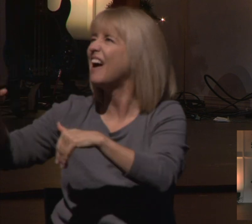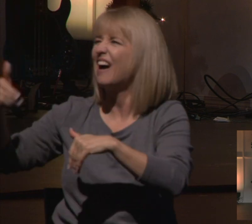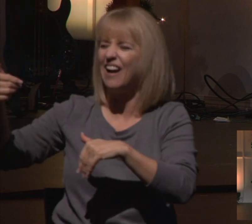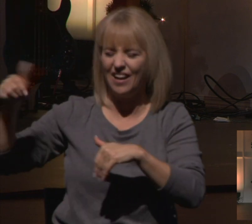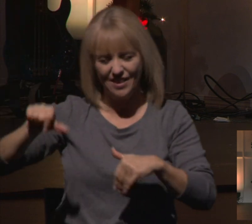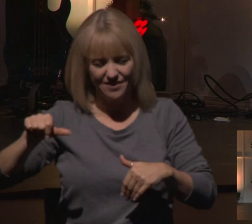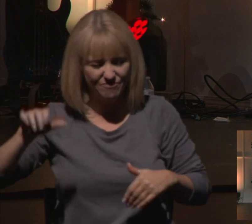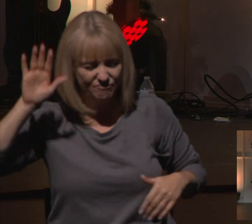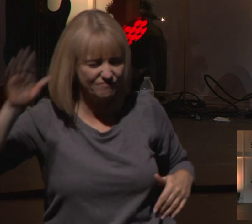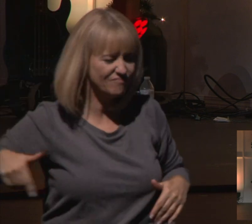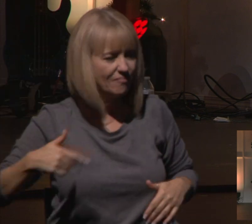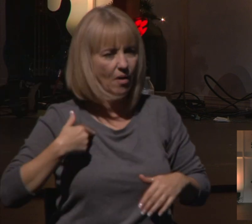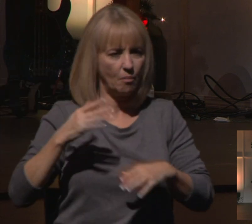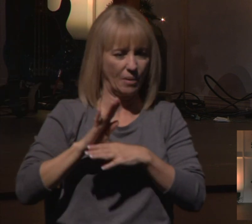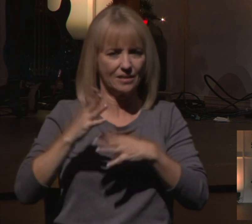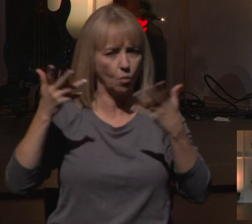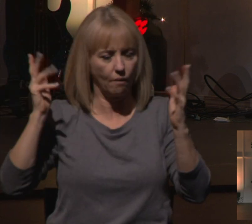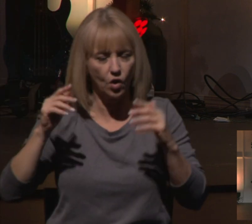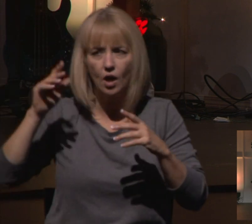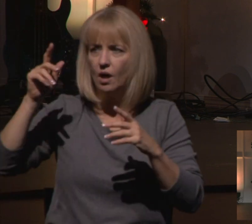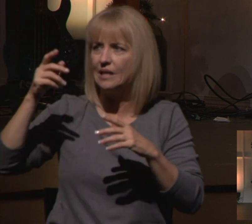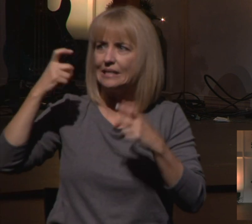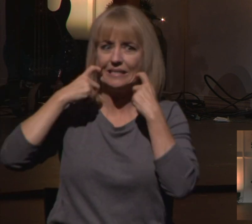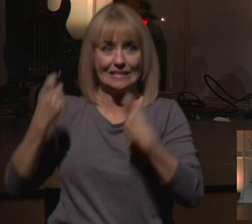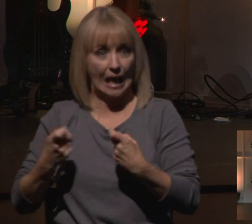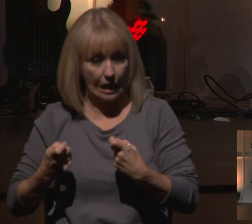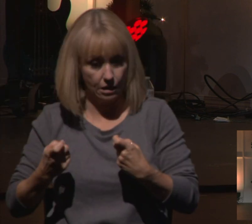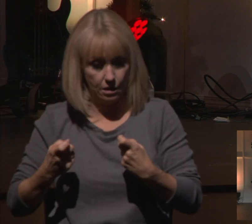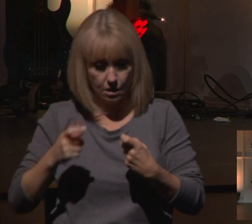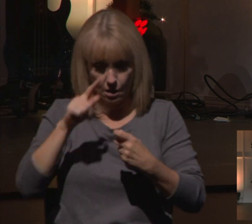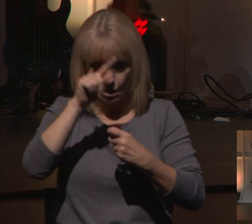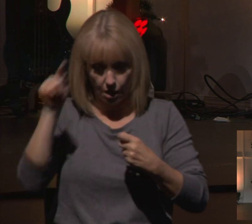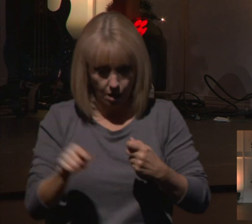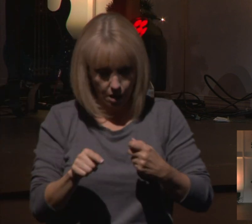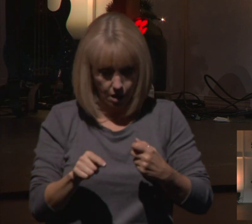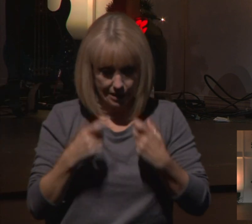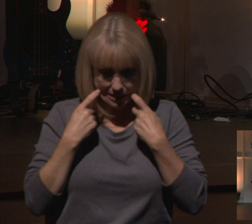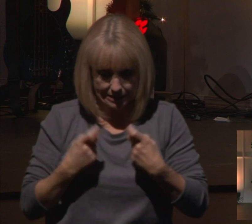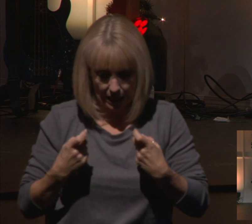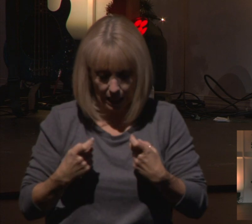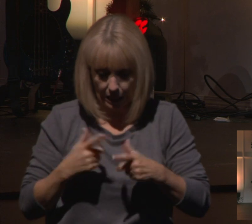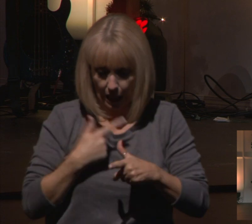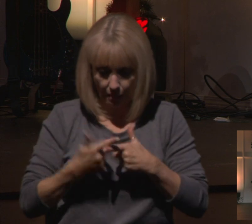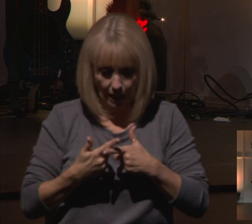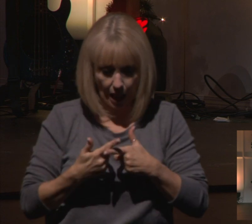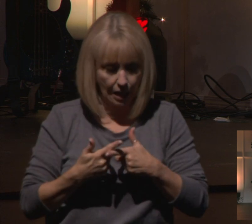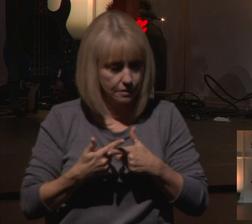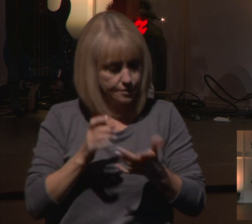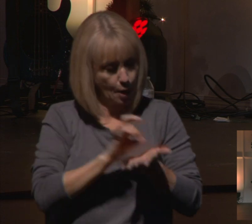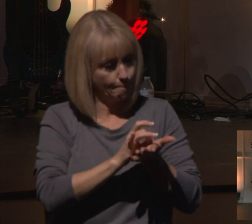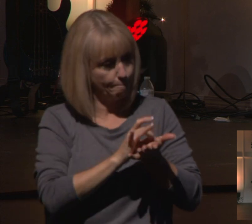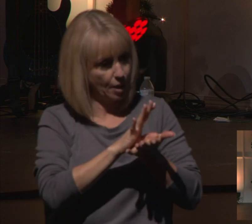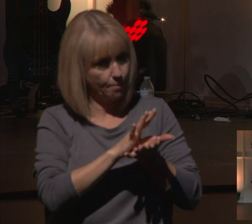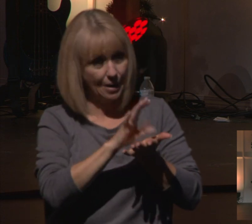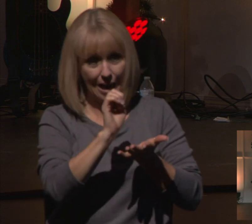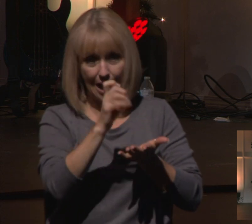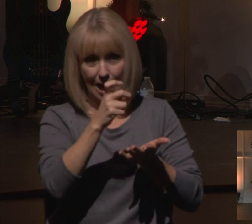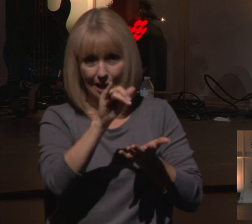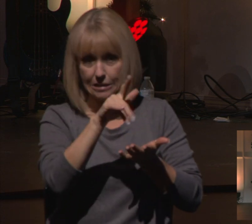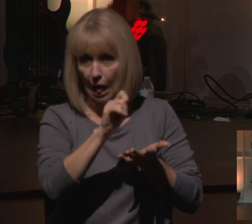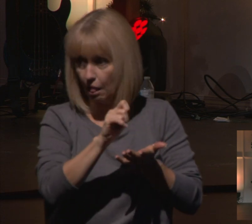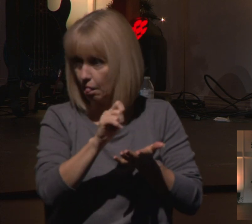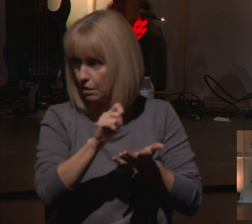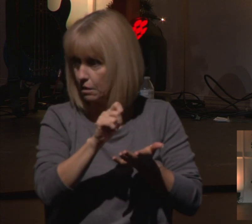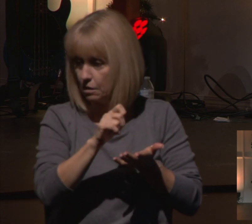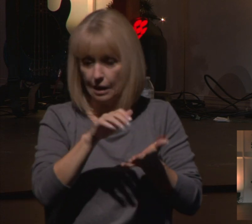turn their back on God, they sin against God, and because of that, they are sent out into exile. They